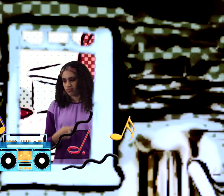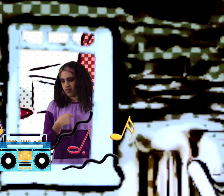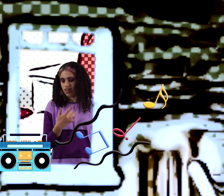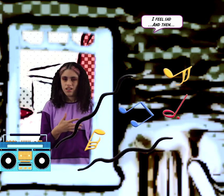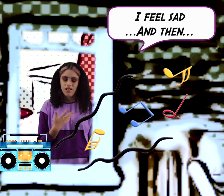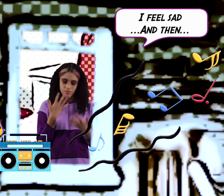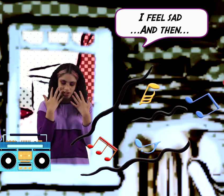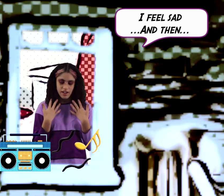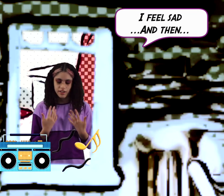i'm sad